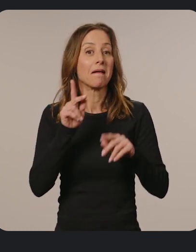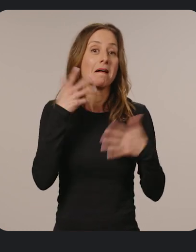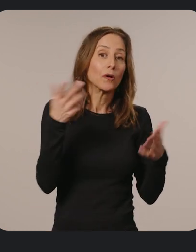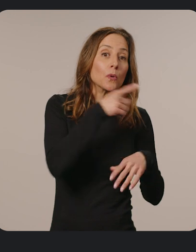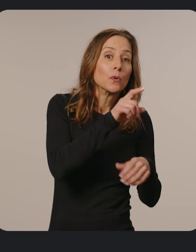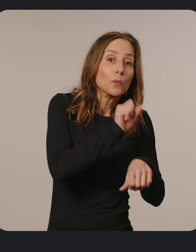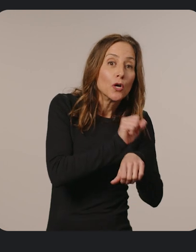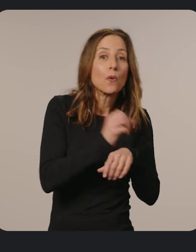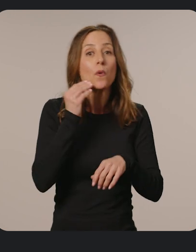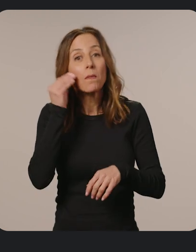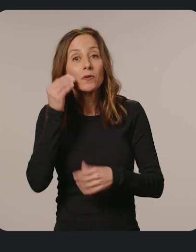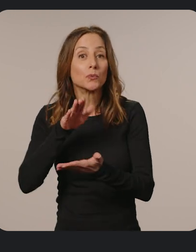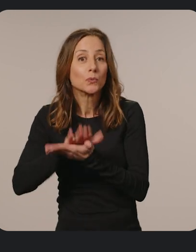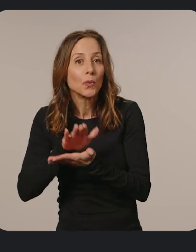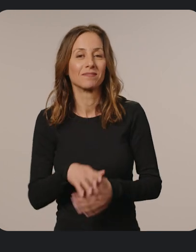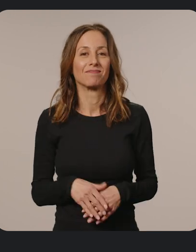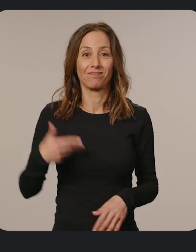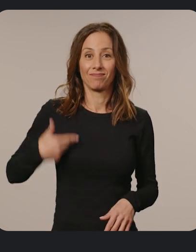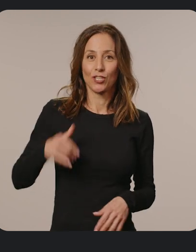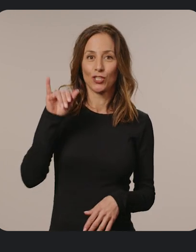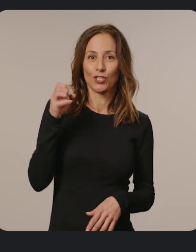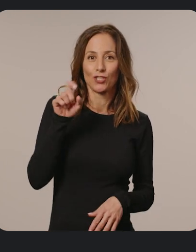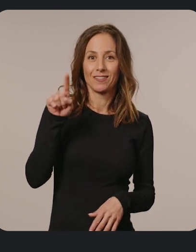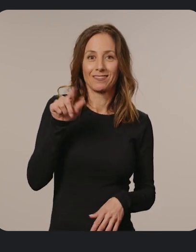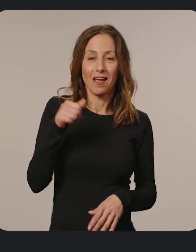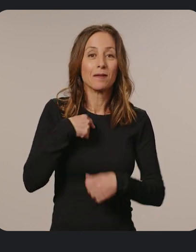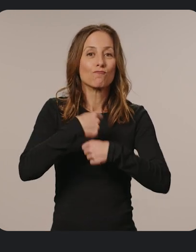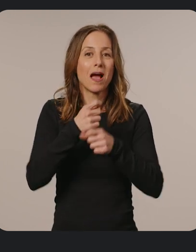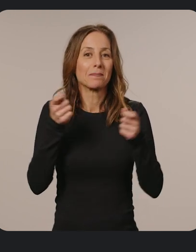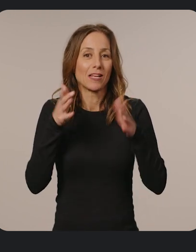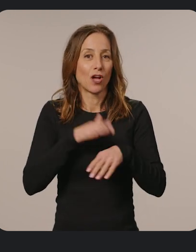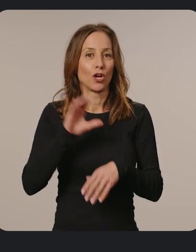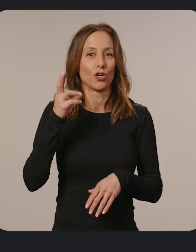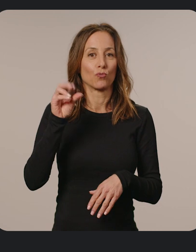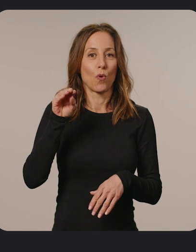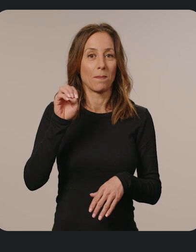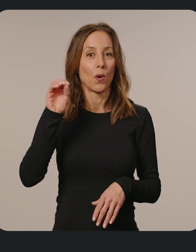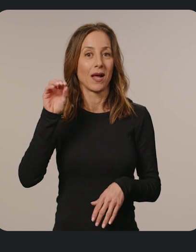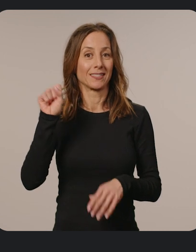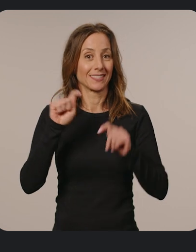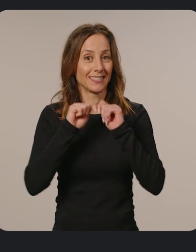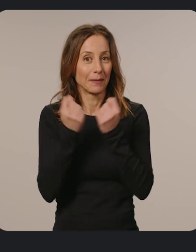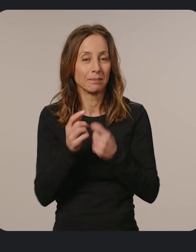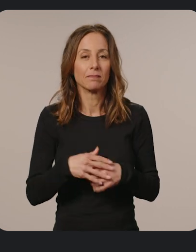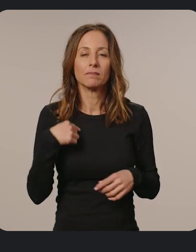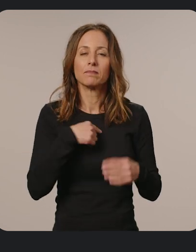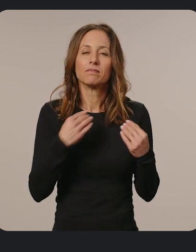home, and at school. I'm Jezza and I'm a product manager on the Chrome OS team. We're inspired by how people